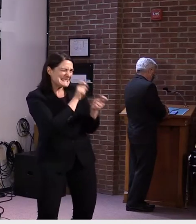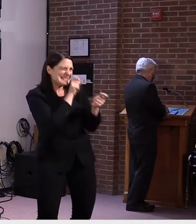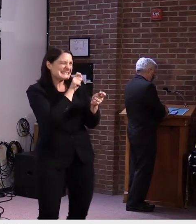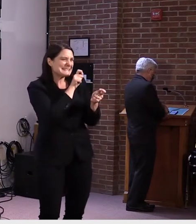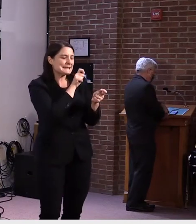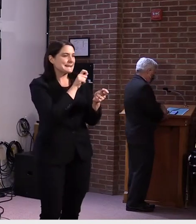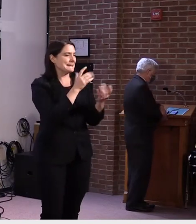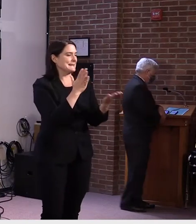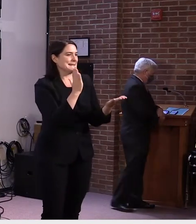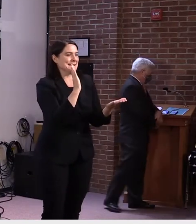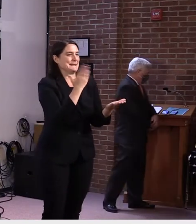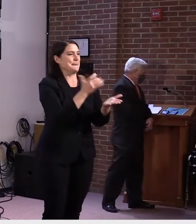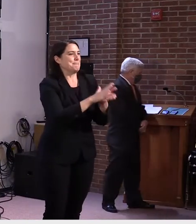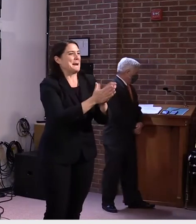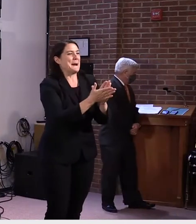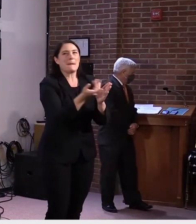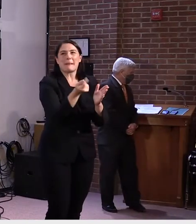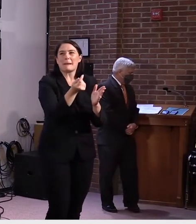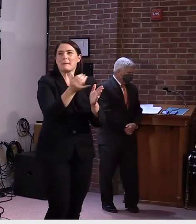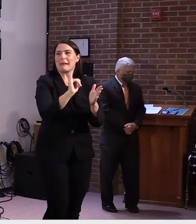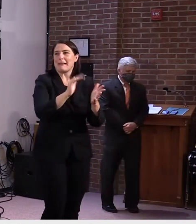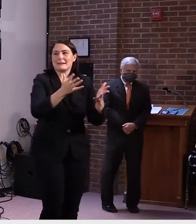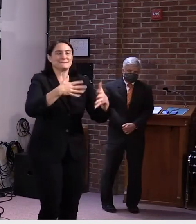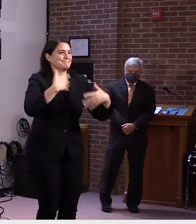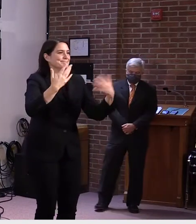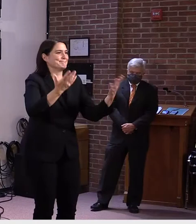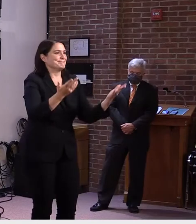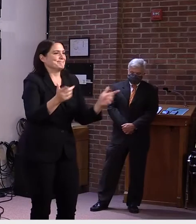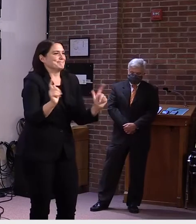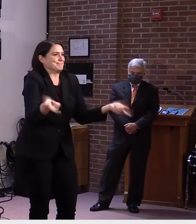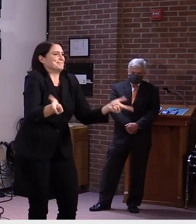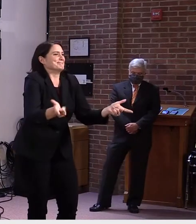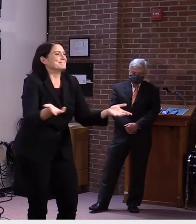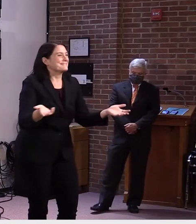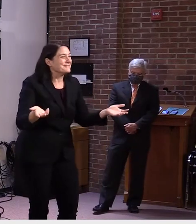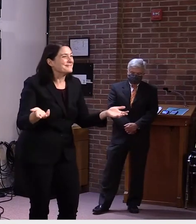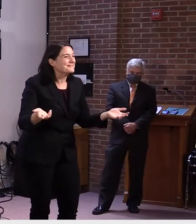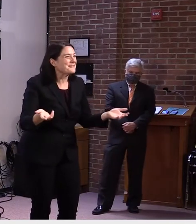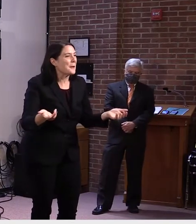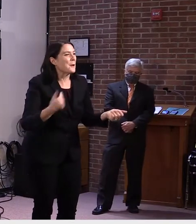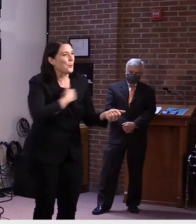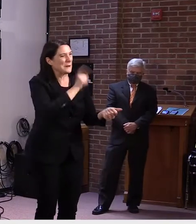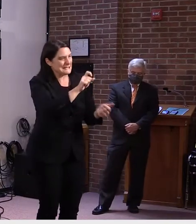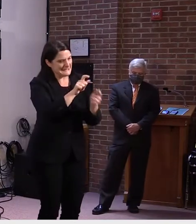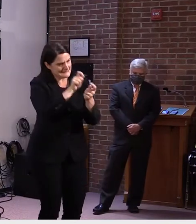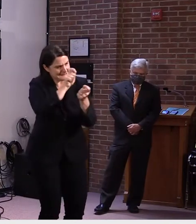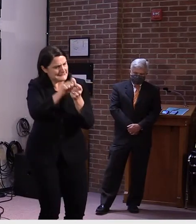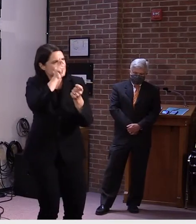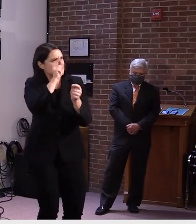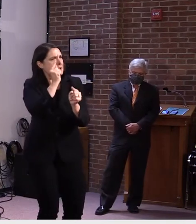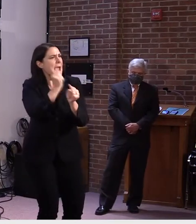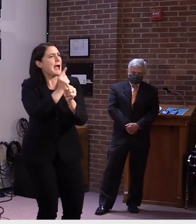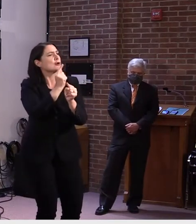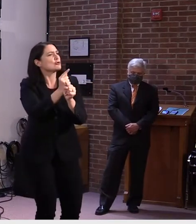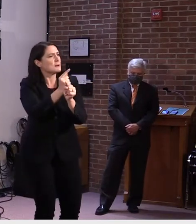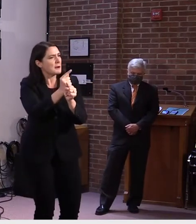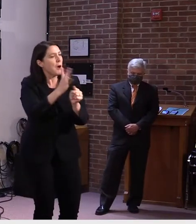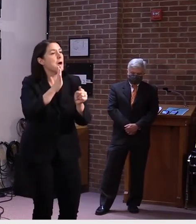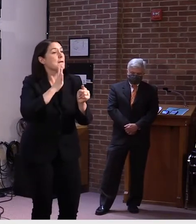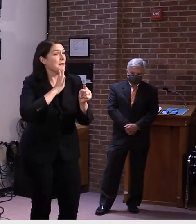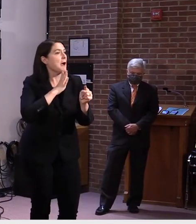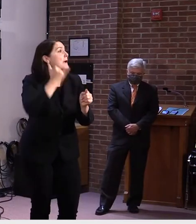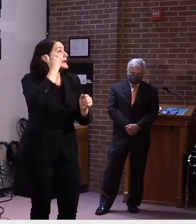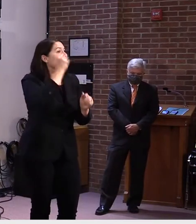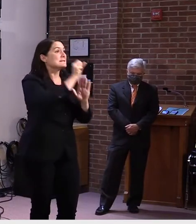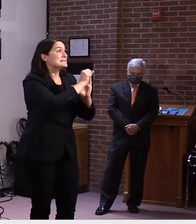really effective screening tests. they're much more effective when things are very out of control